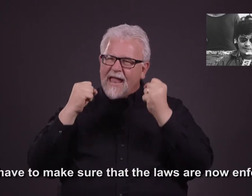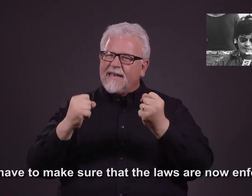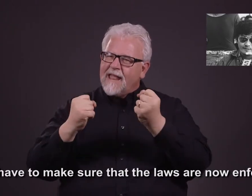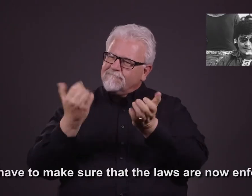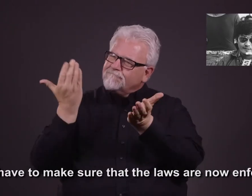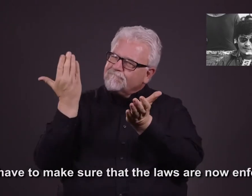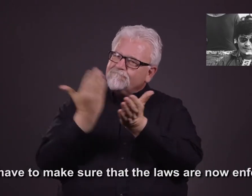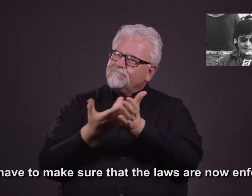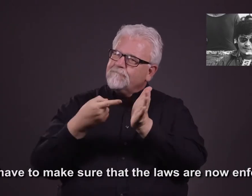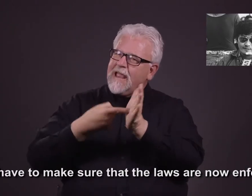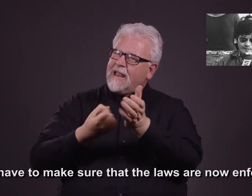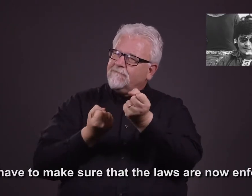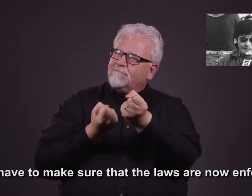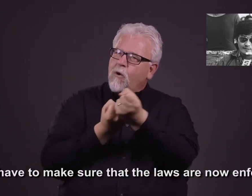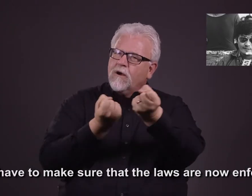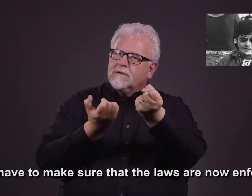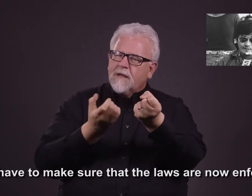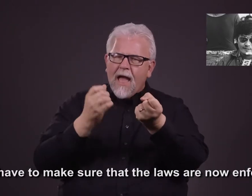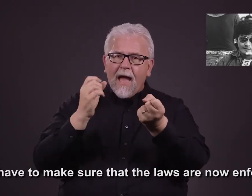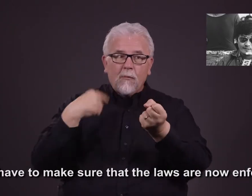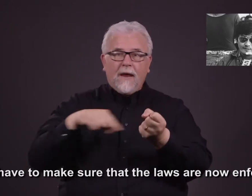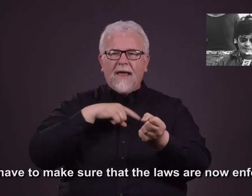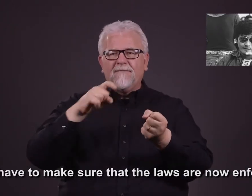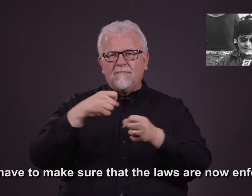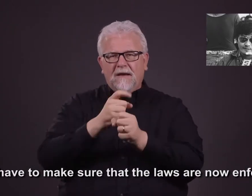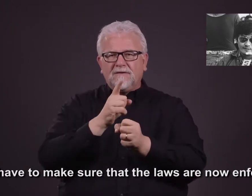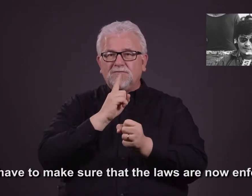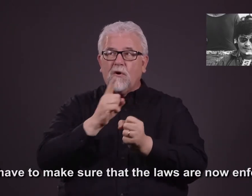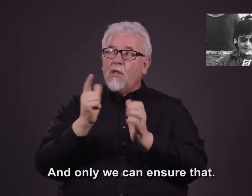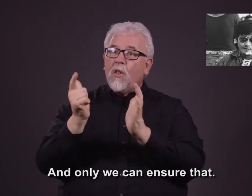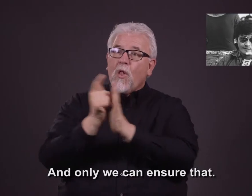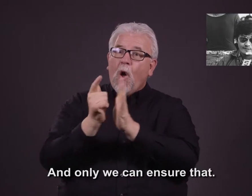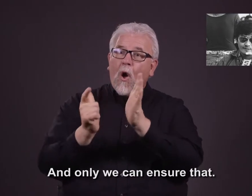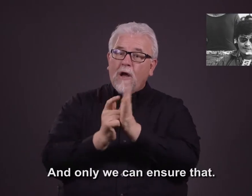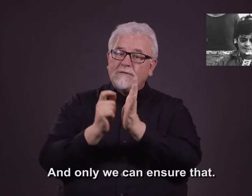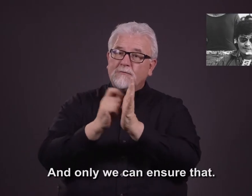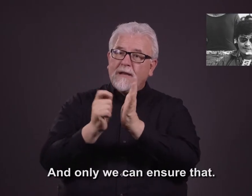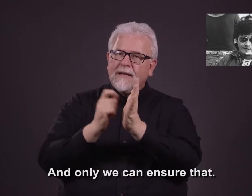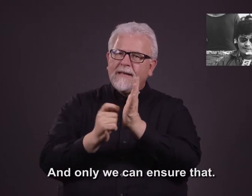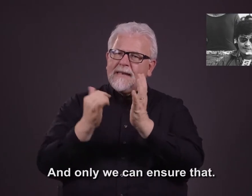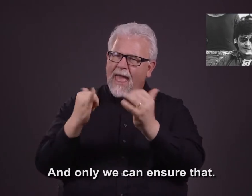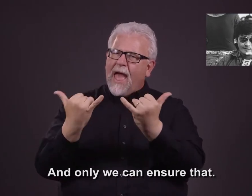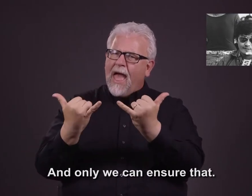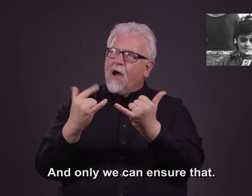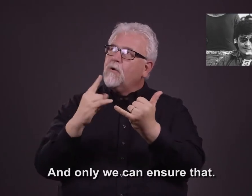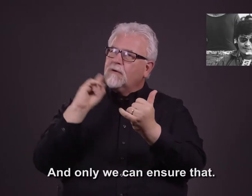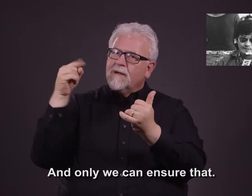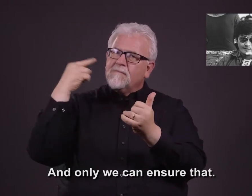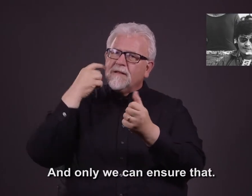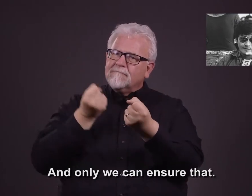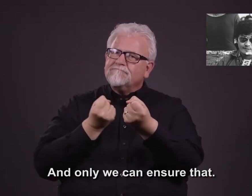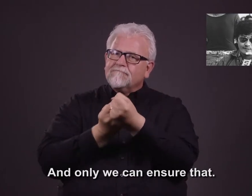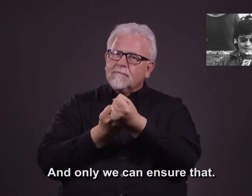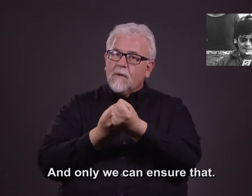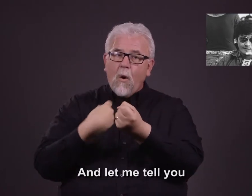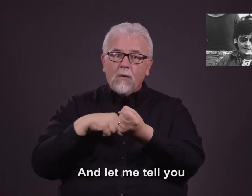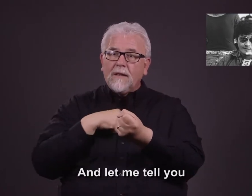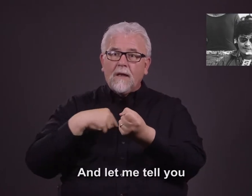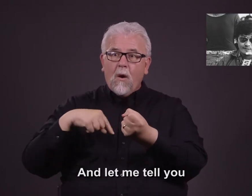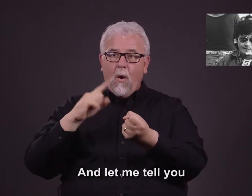sure that the laws are now enforced. And only we can ensure that. And